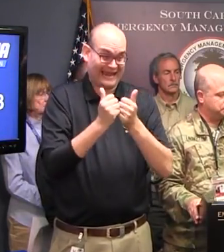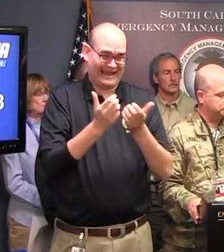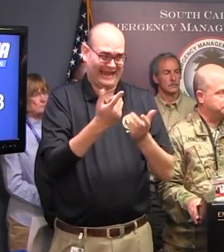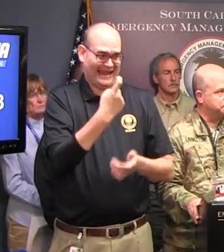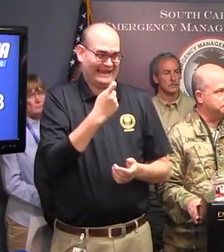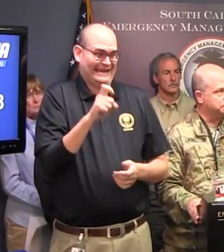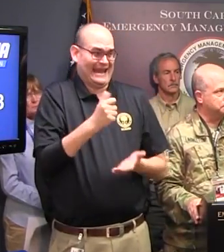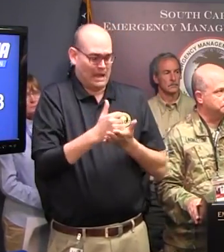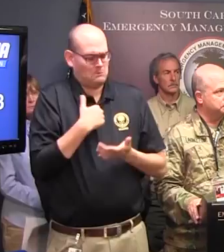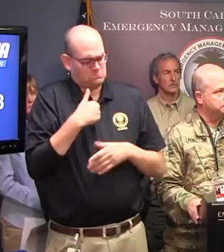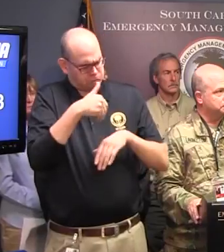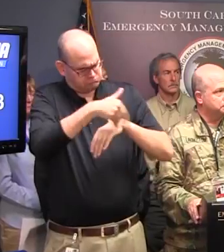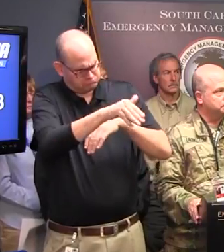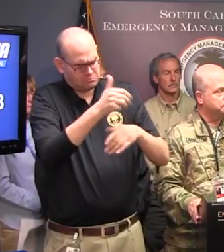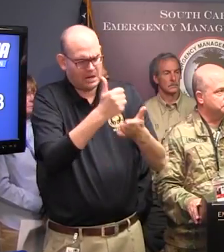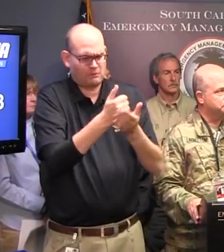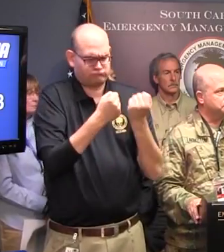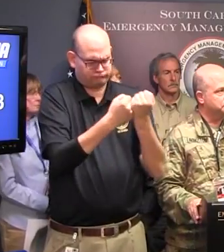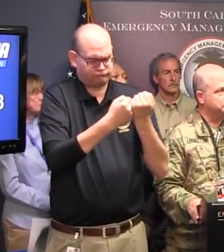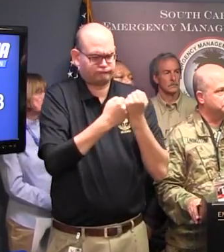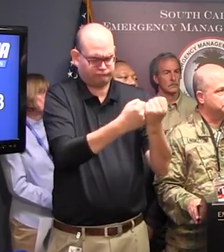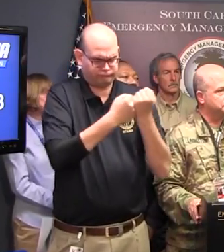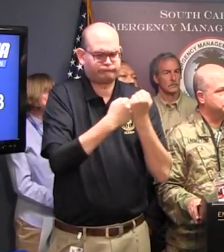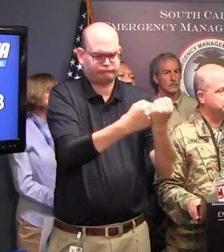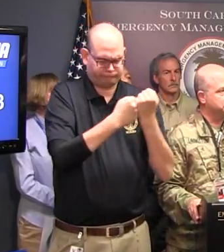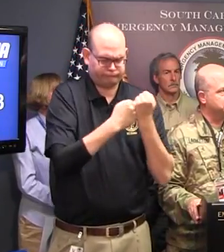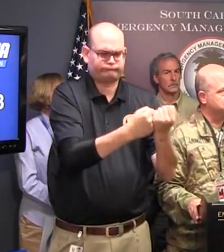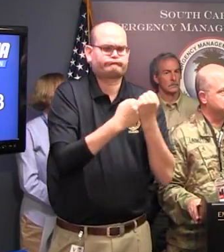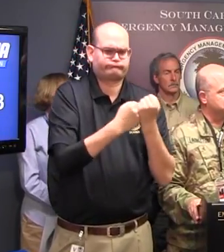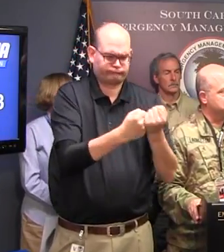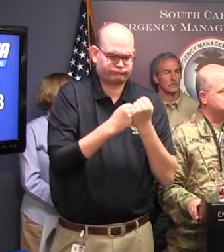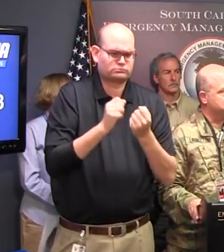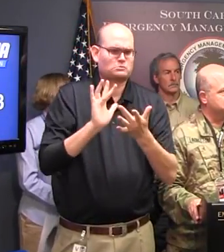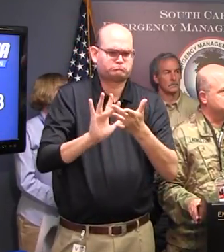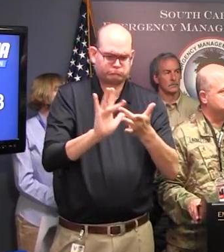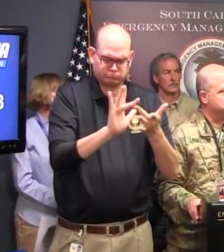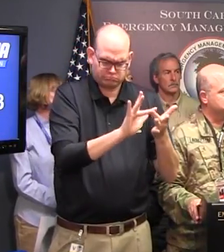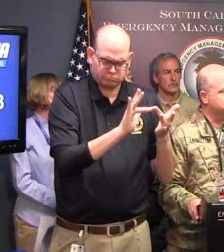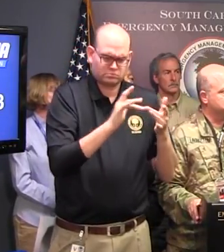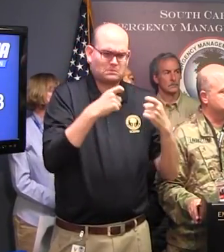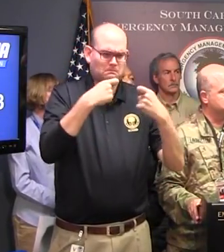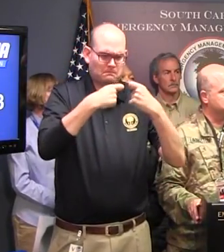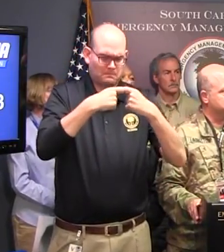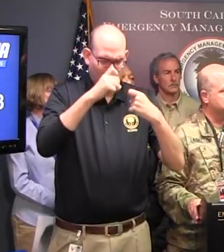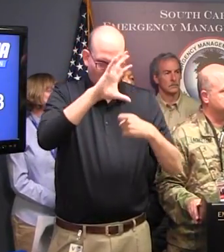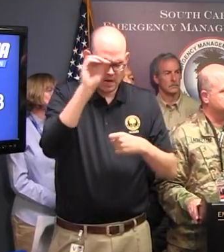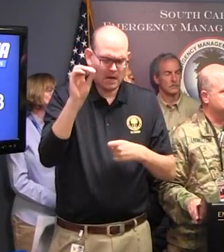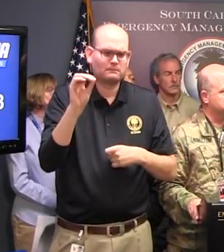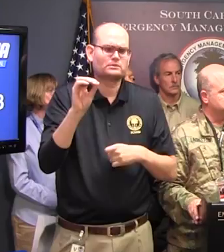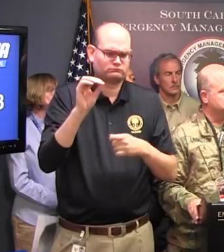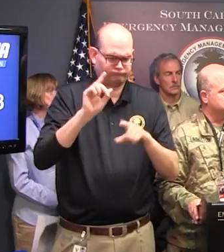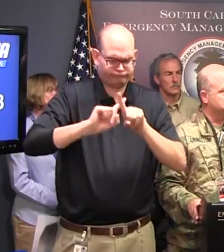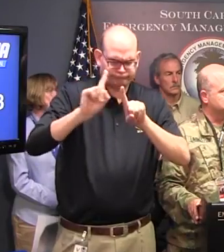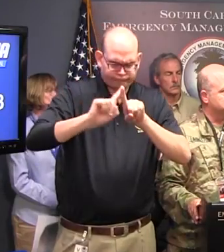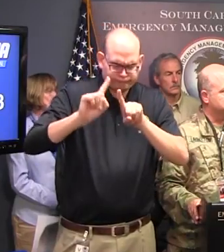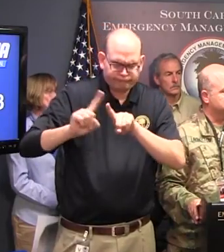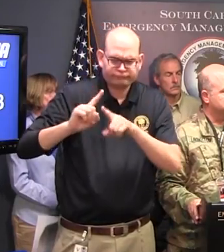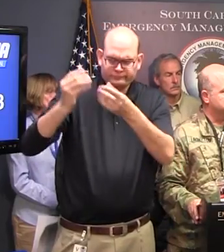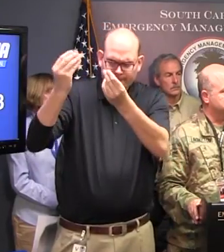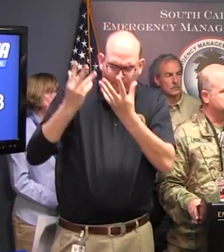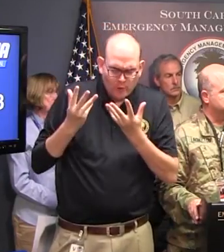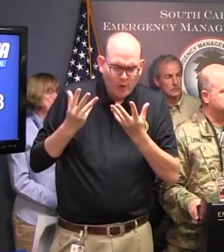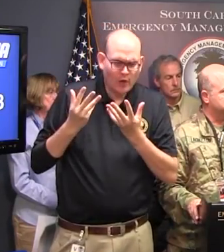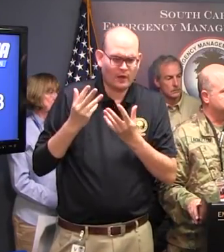communications with a number of the power companies, and they are all aware of how it's important to share those resources.